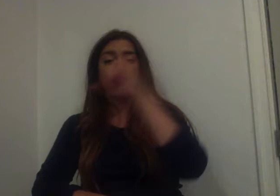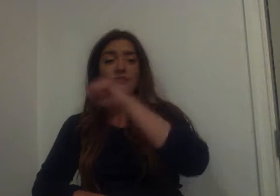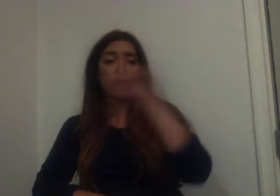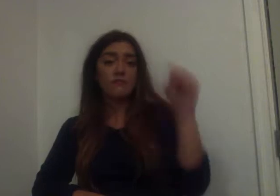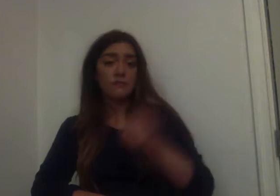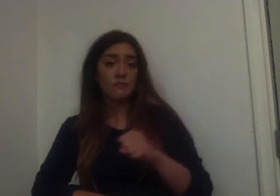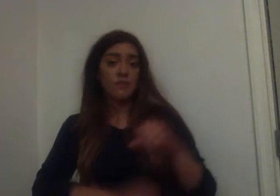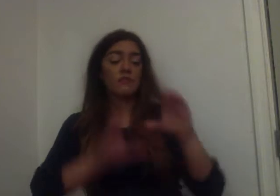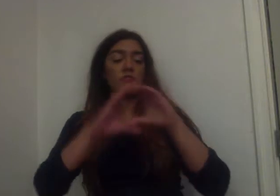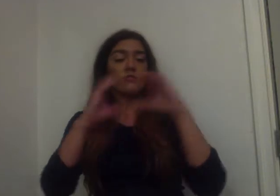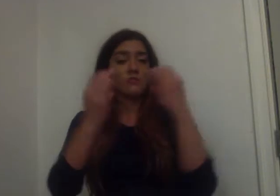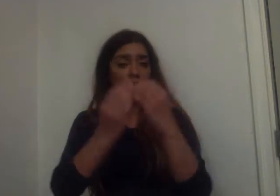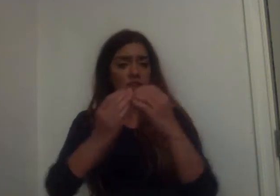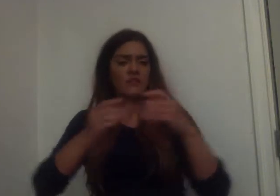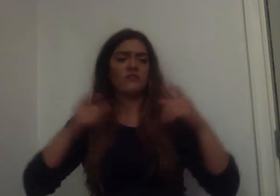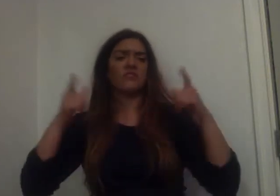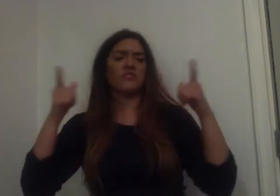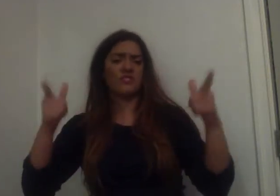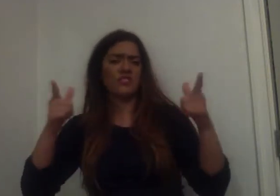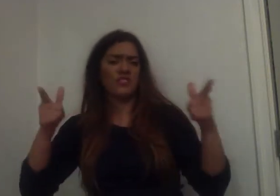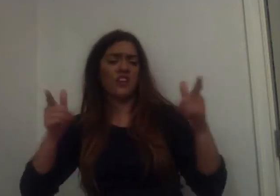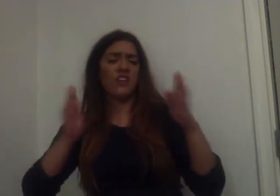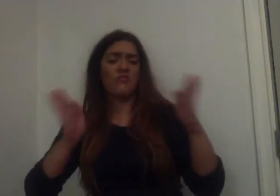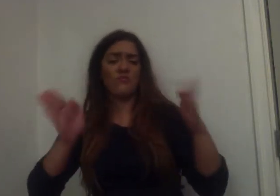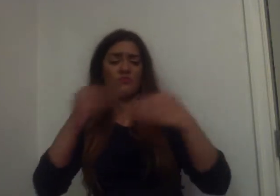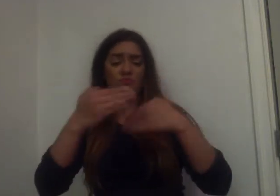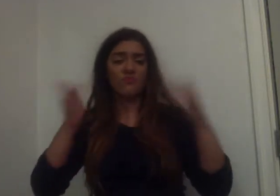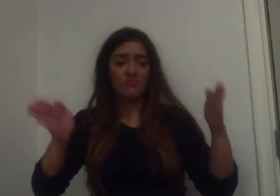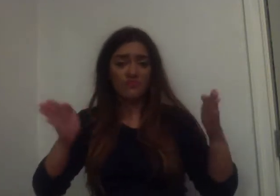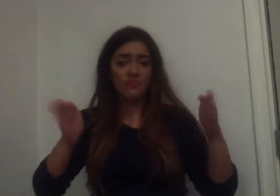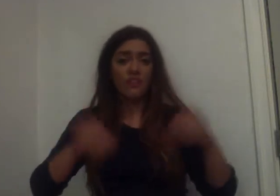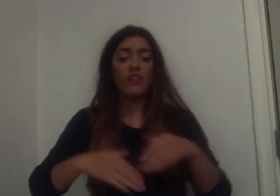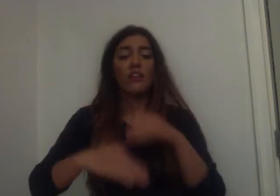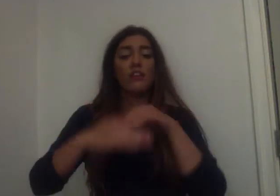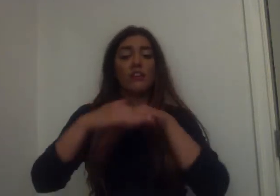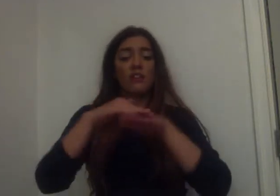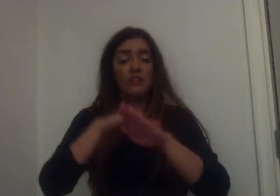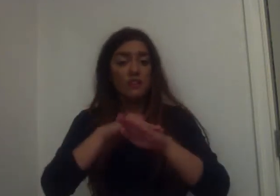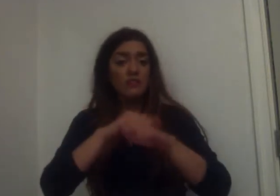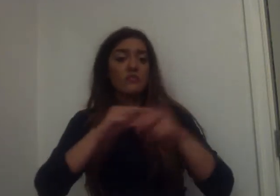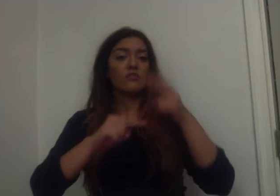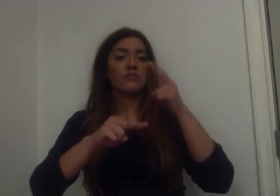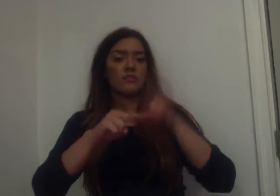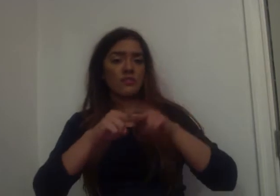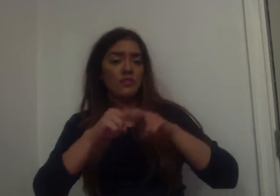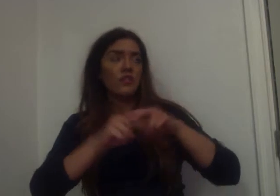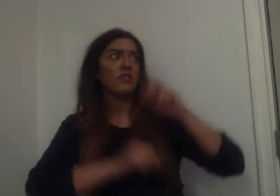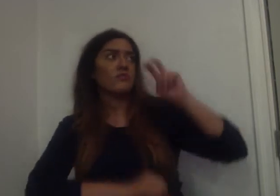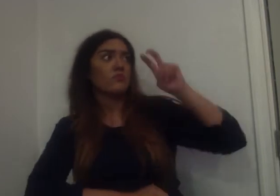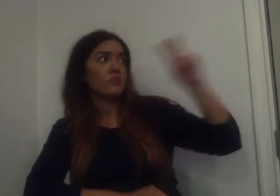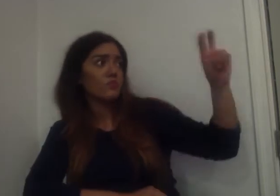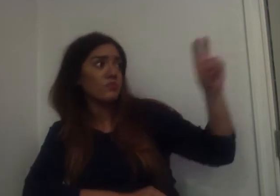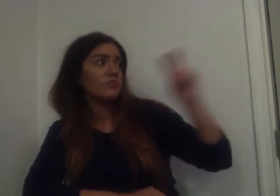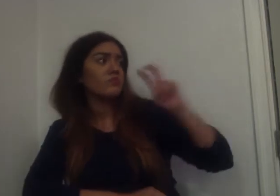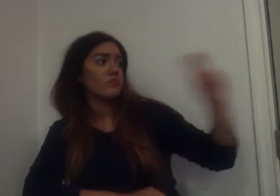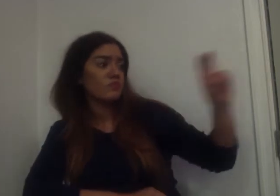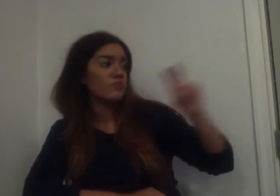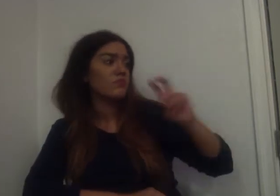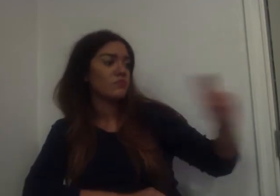I need to check what happens, we've done a lot of stuff to replace. No, we can't afford that. We've got to figure out something else. Well, there is one thing